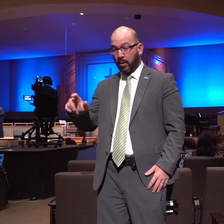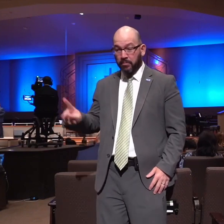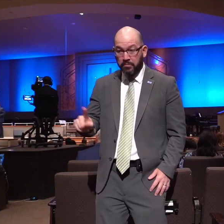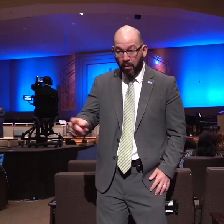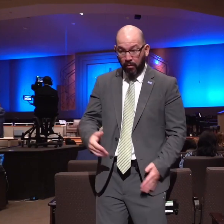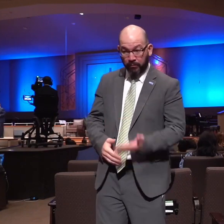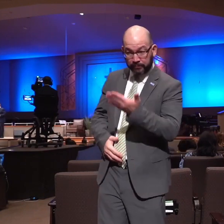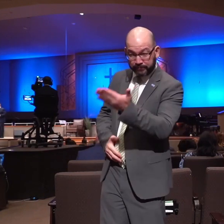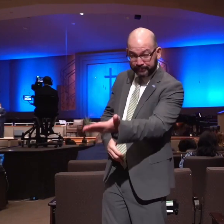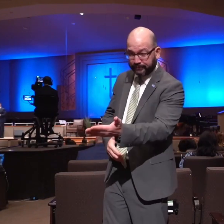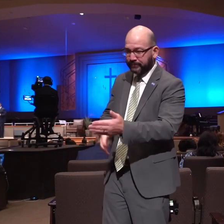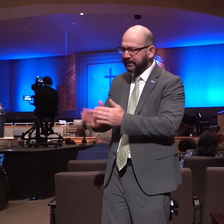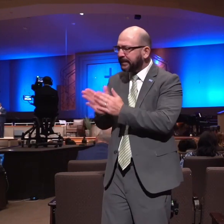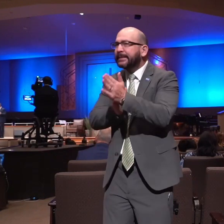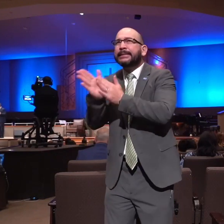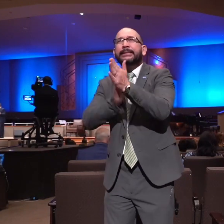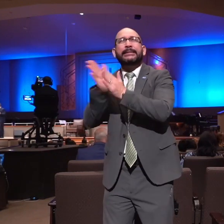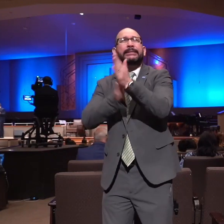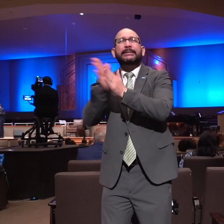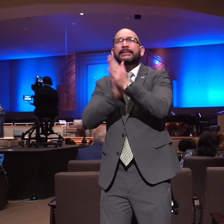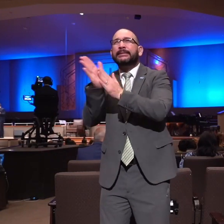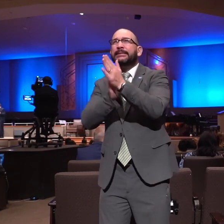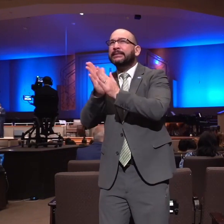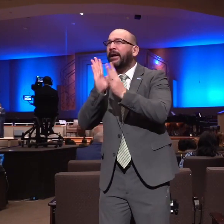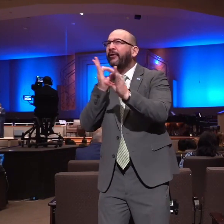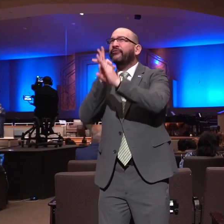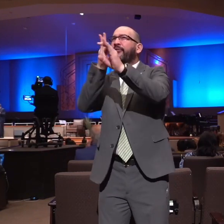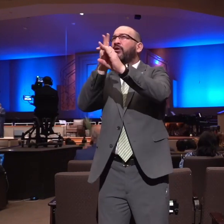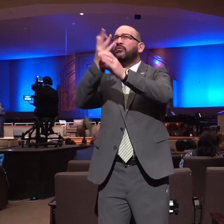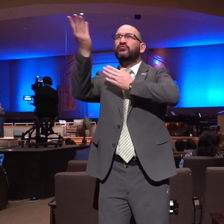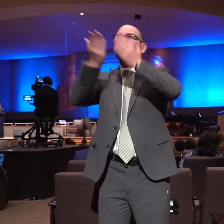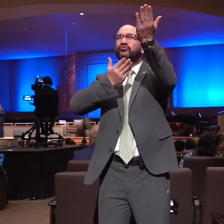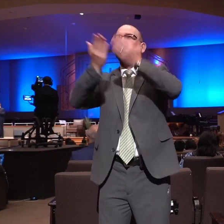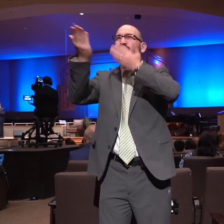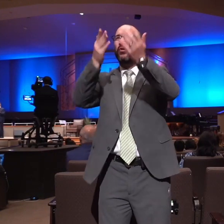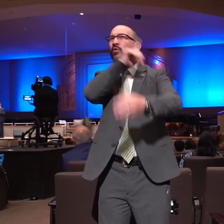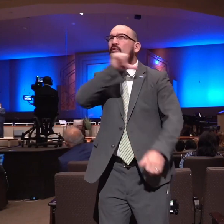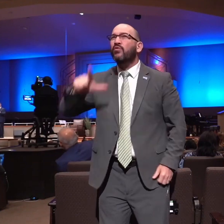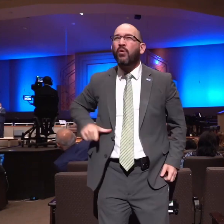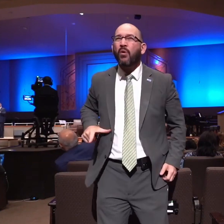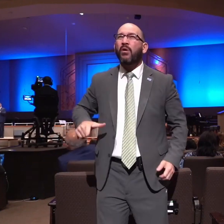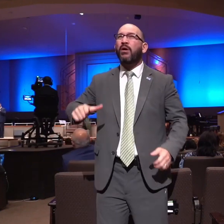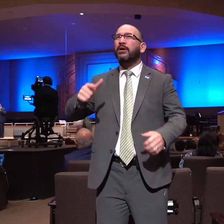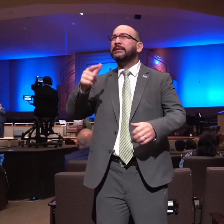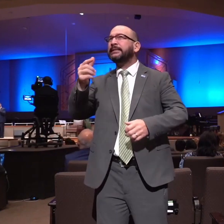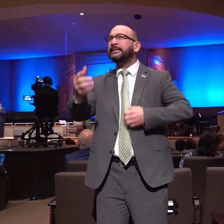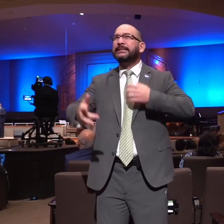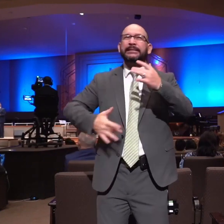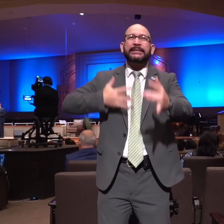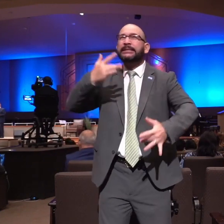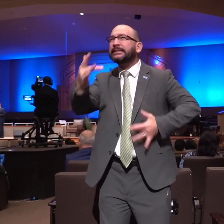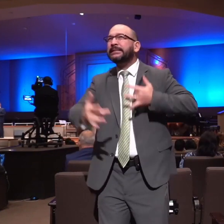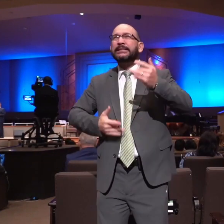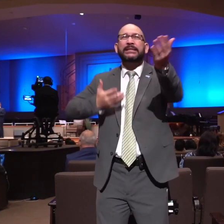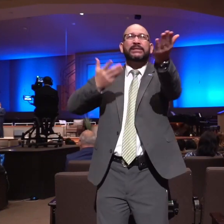lord for his seemingly tireless energy to serve jesus christ with his life